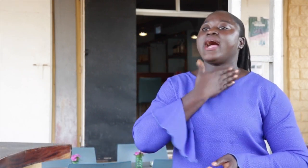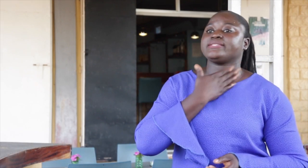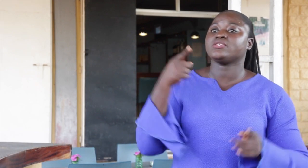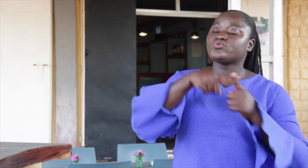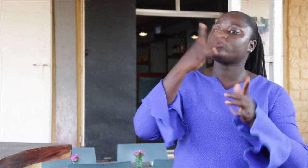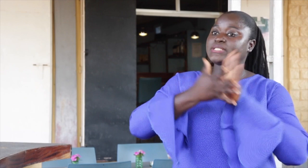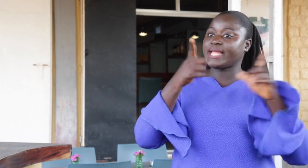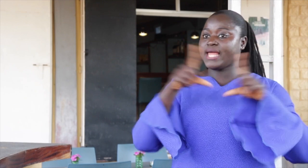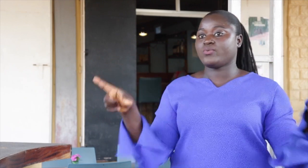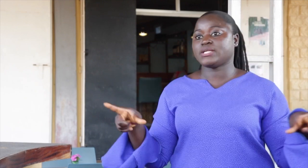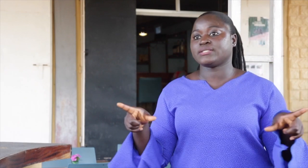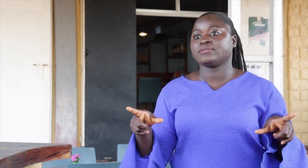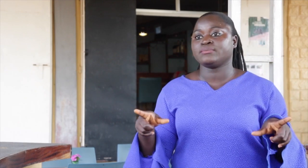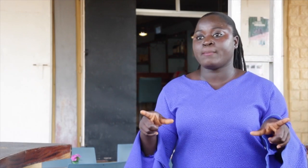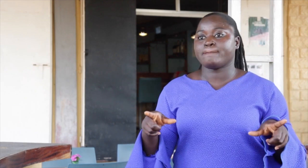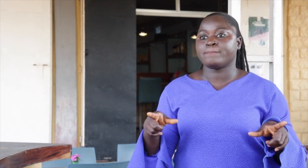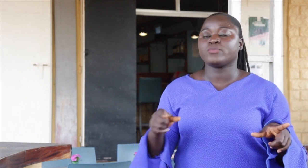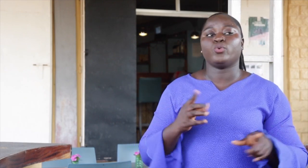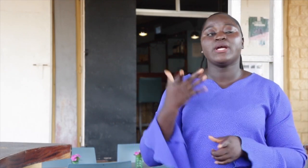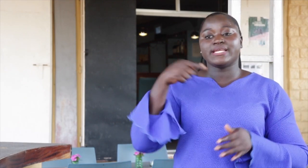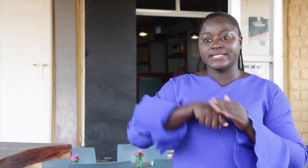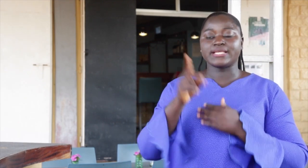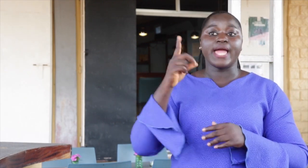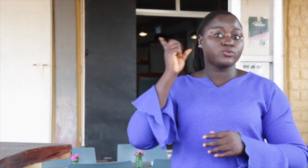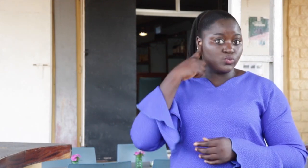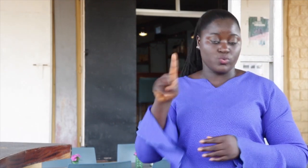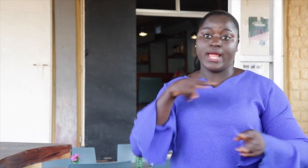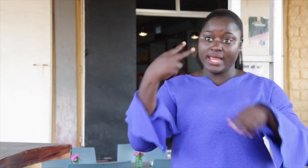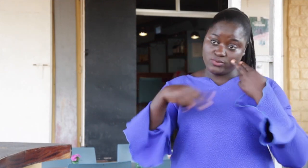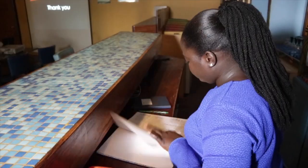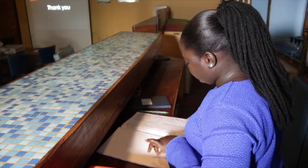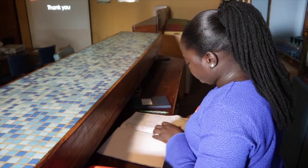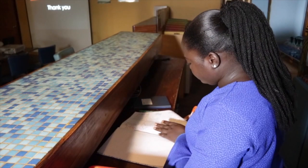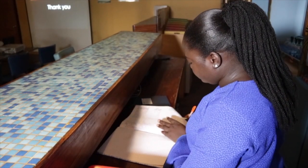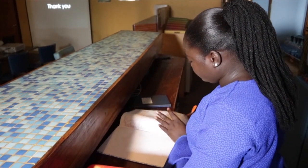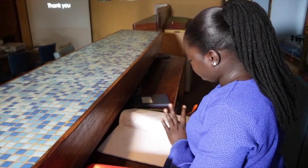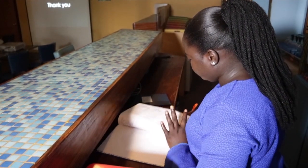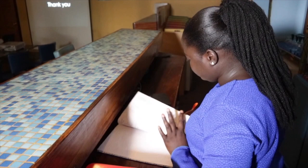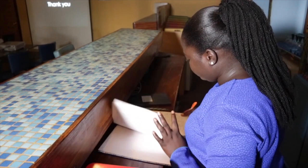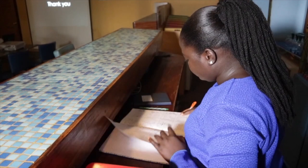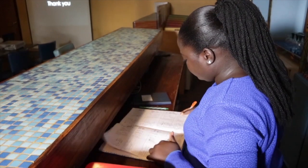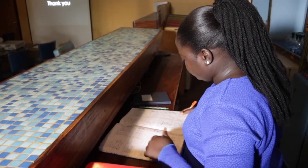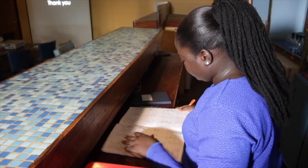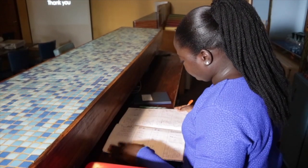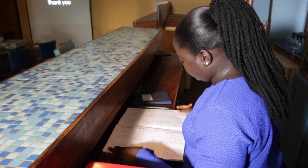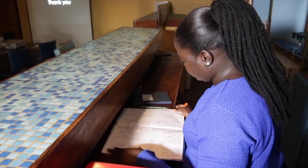started to establish our own restaurant to employ a lot of Deaf people. So we named the restaurant after Tulkuya,